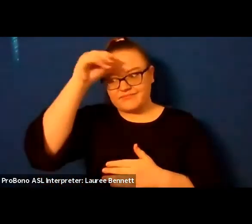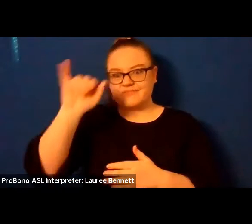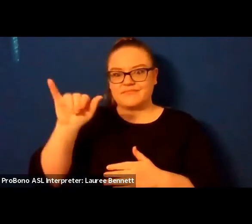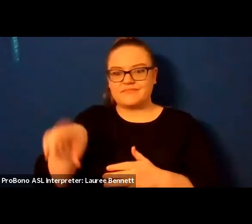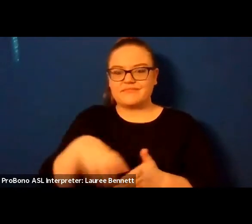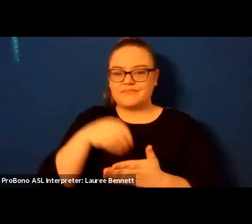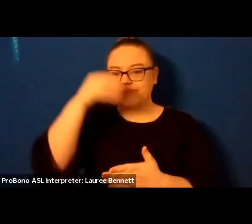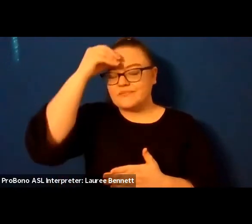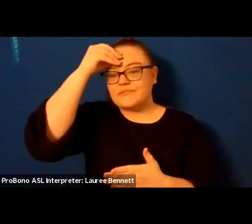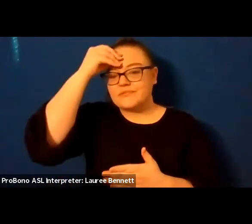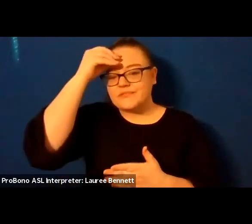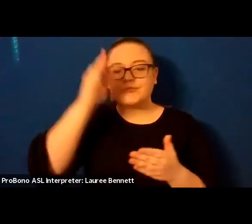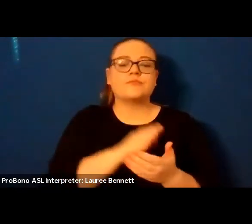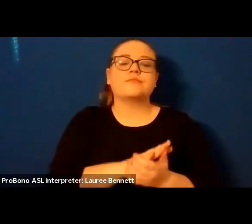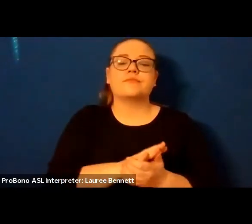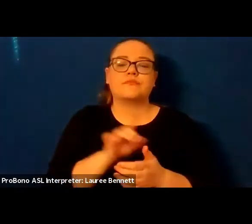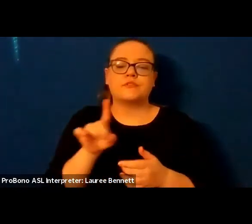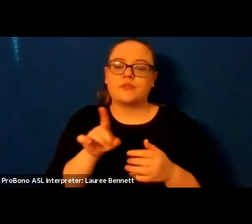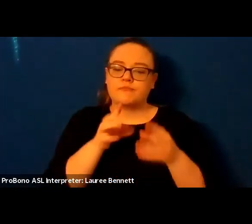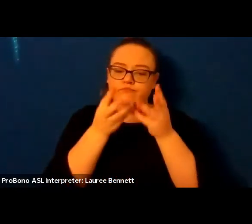to the rhythm of your breathing